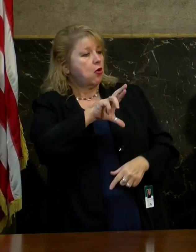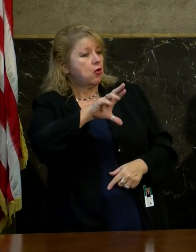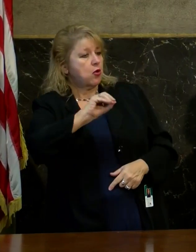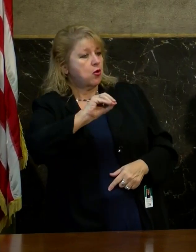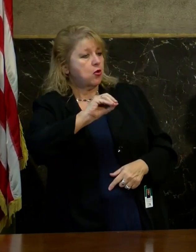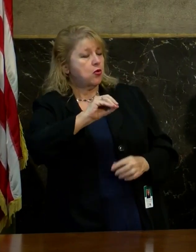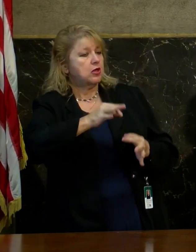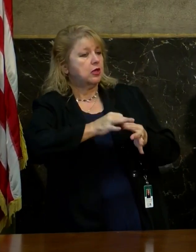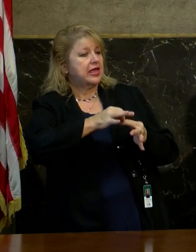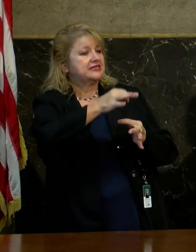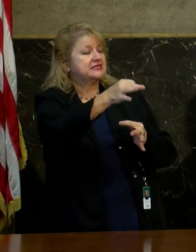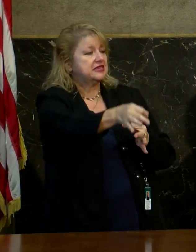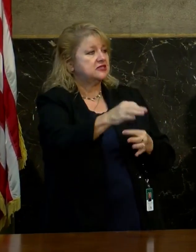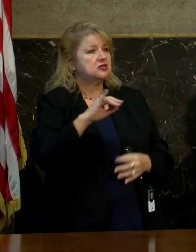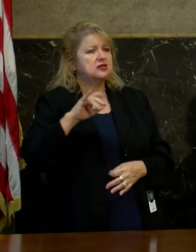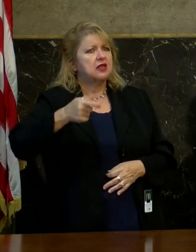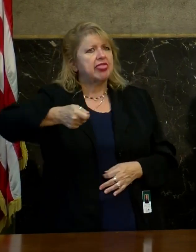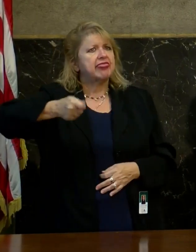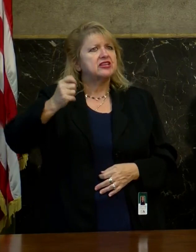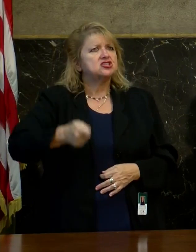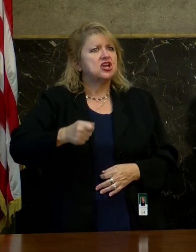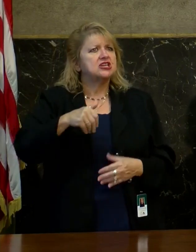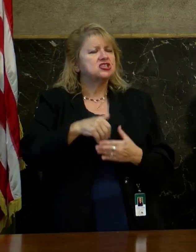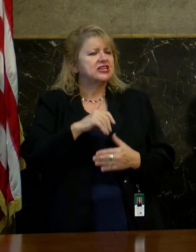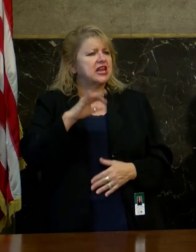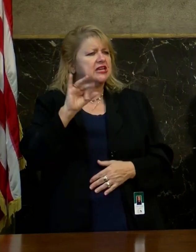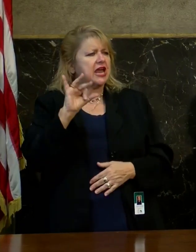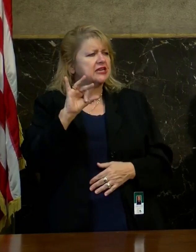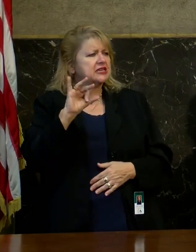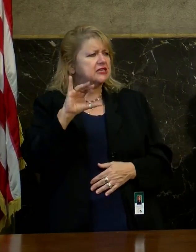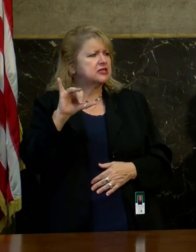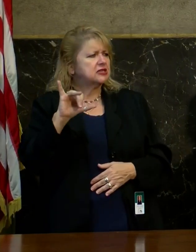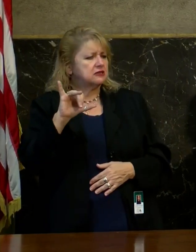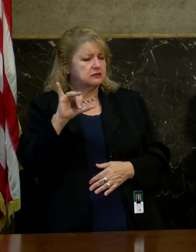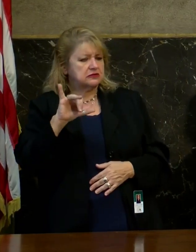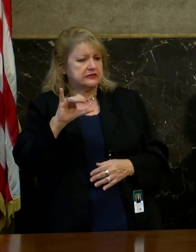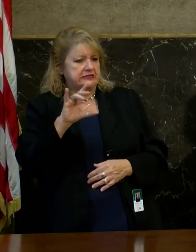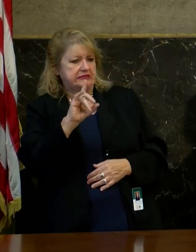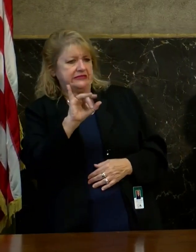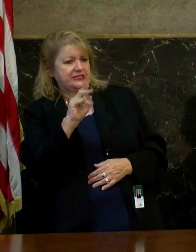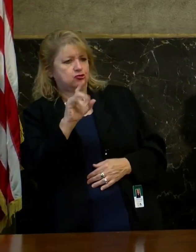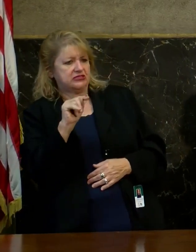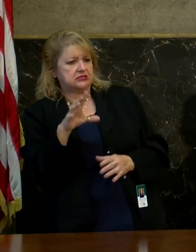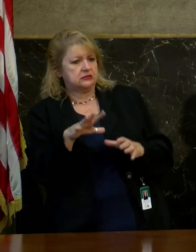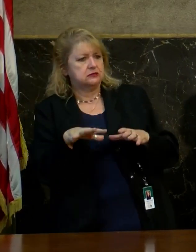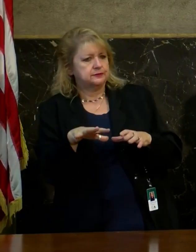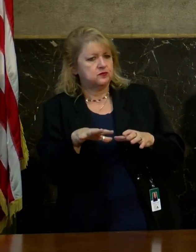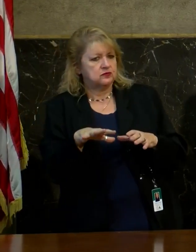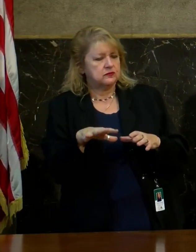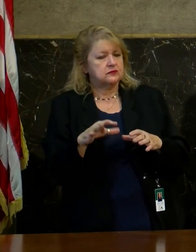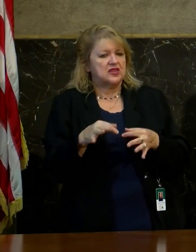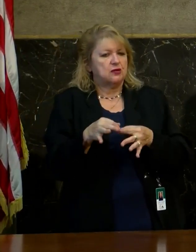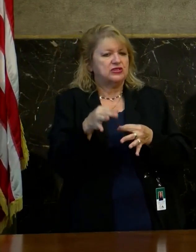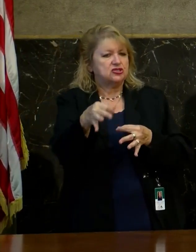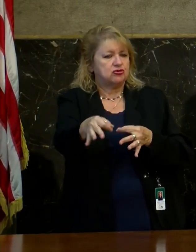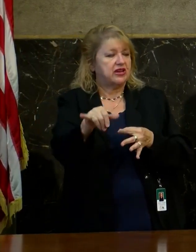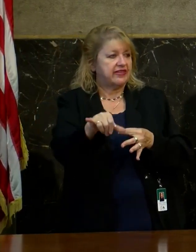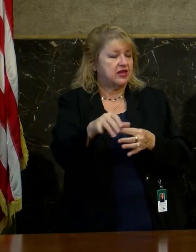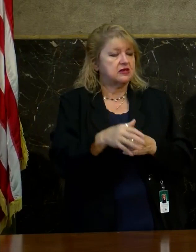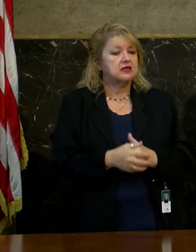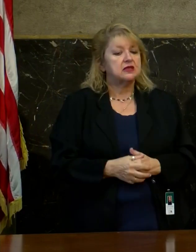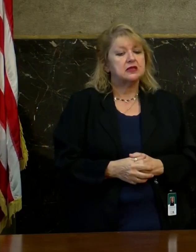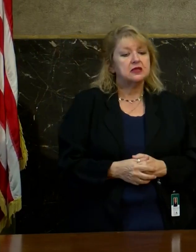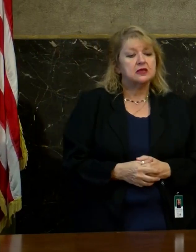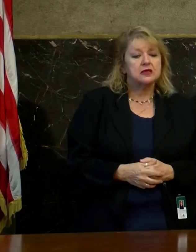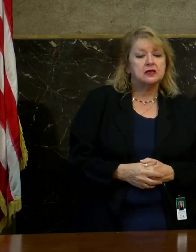Johnson here in the 19th judicial district but beyond that the idea that you seek to punish